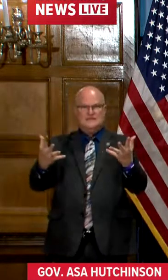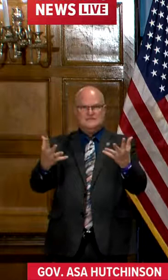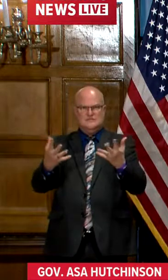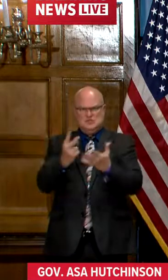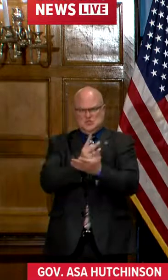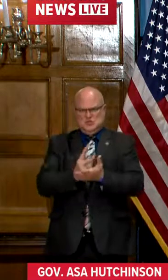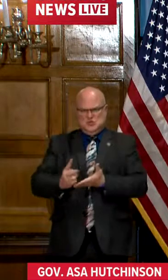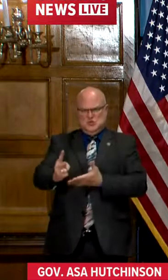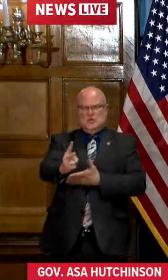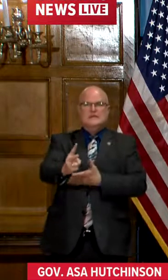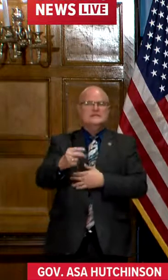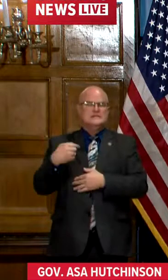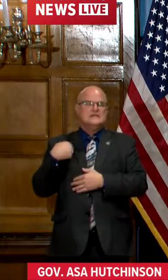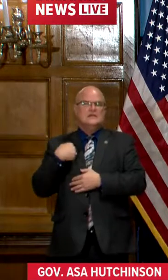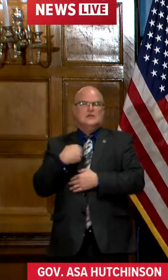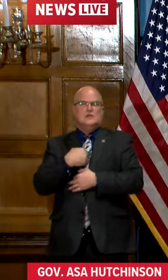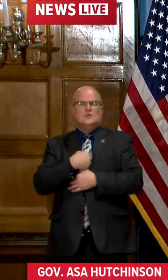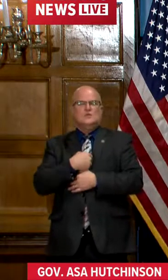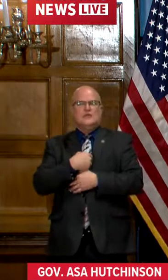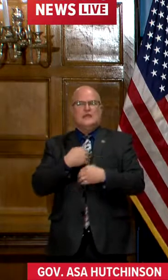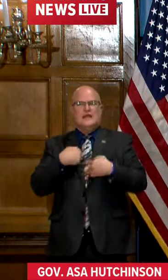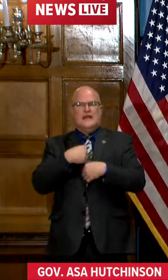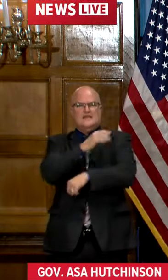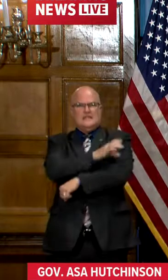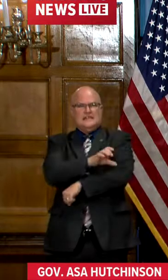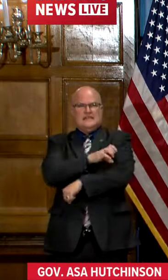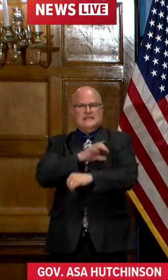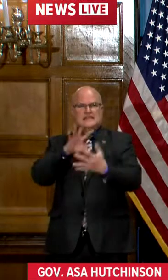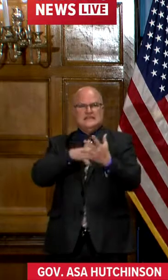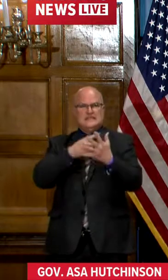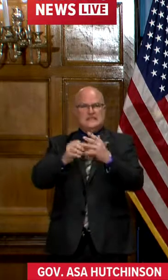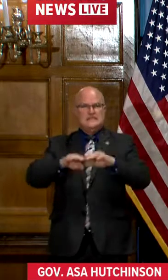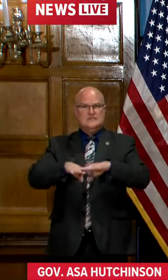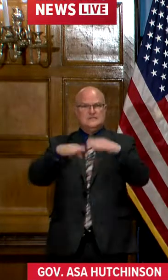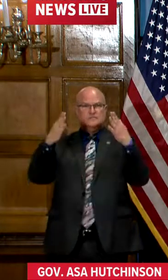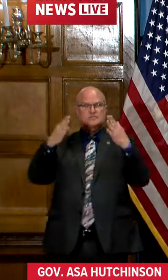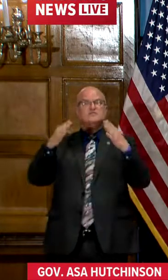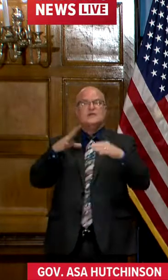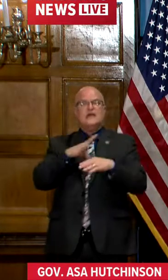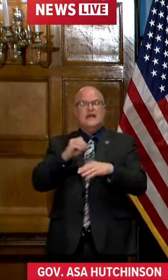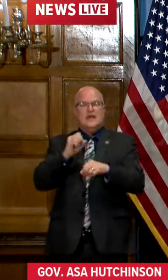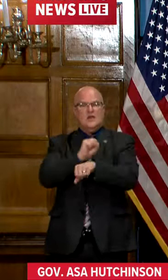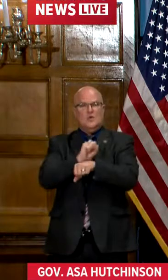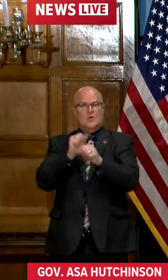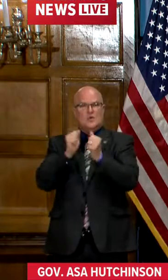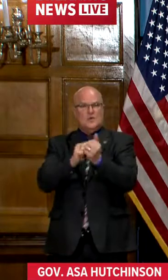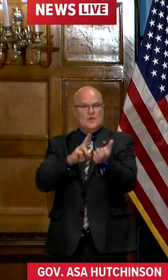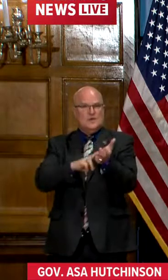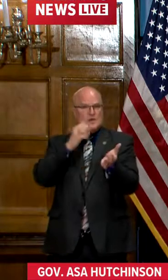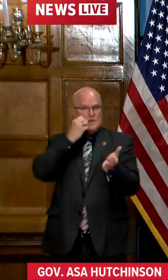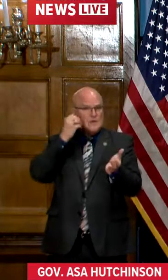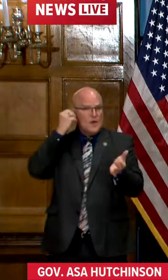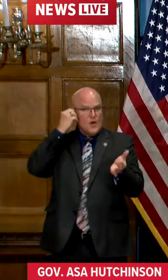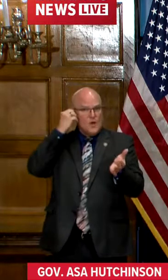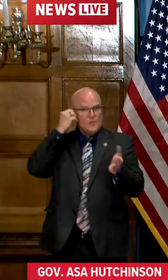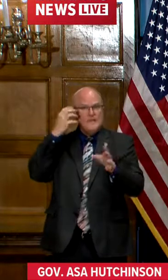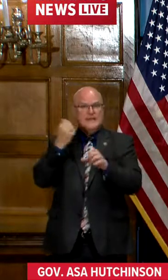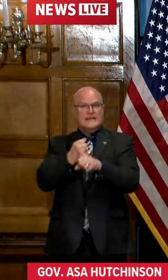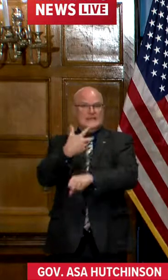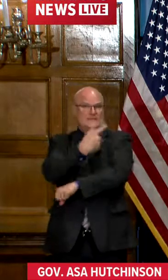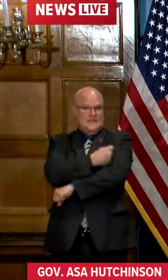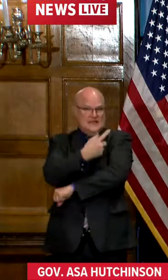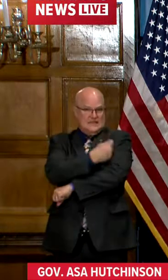two weeks as we as they have clinics scheduled as they work with their uh long-term care facilities to get them